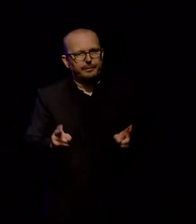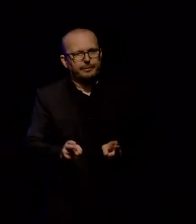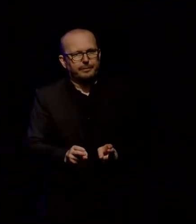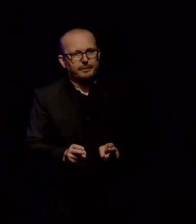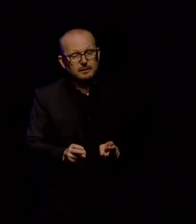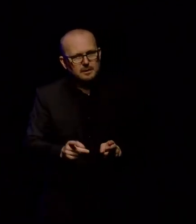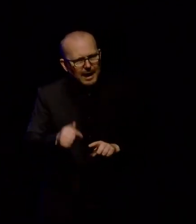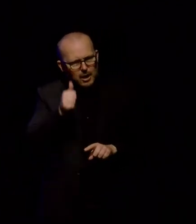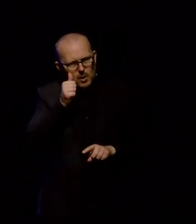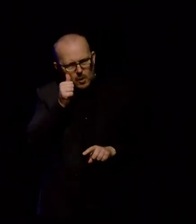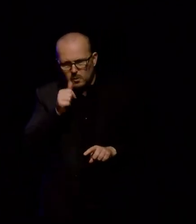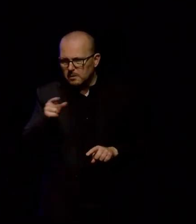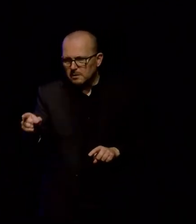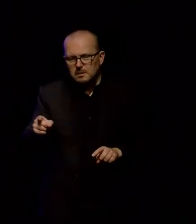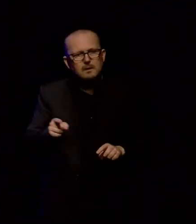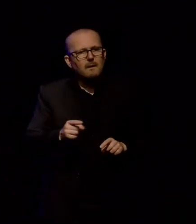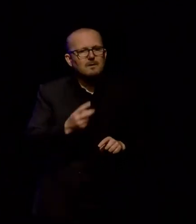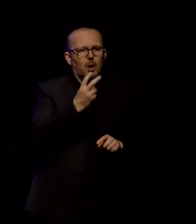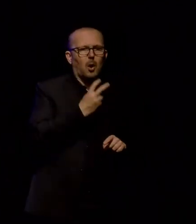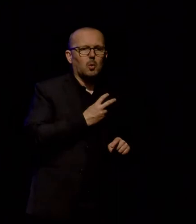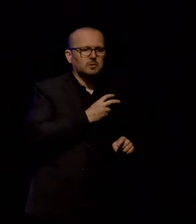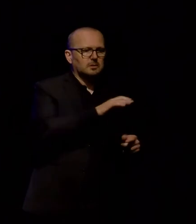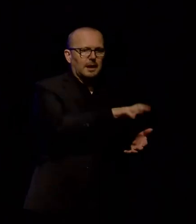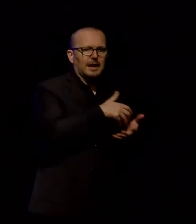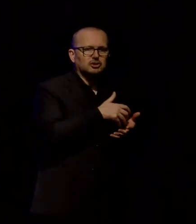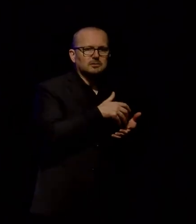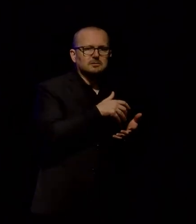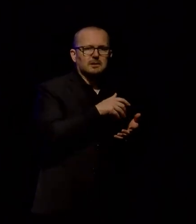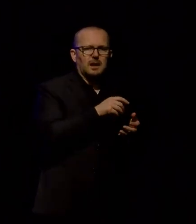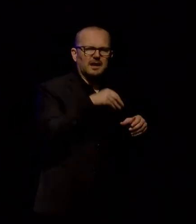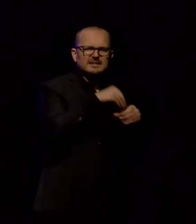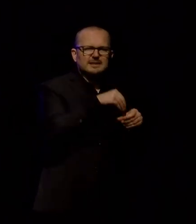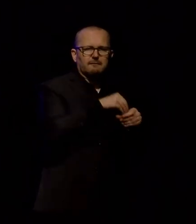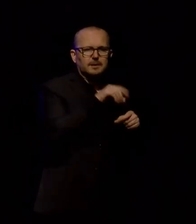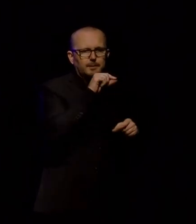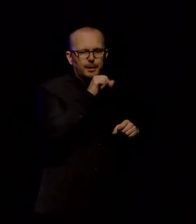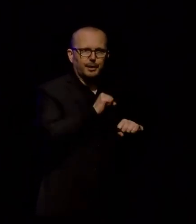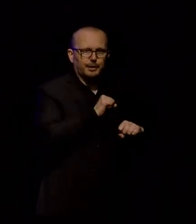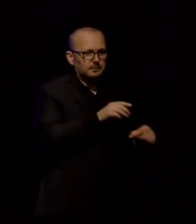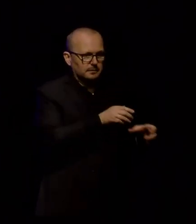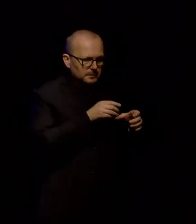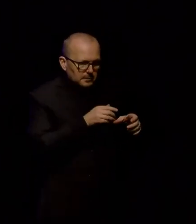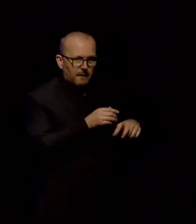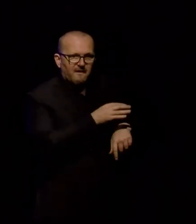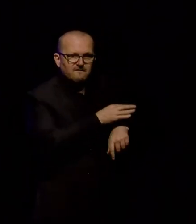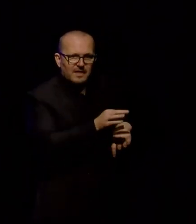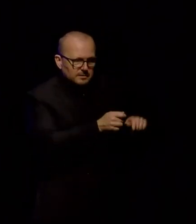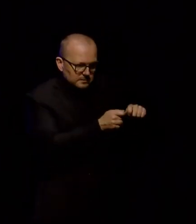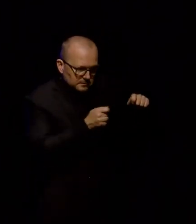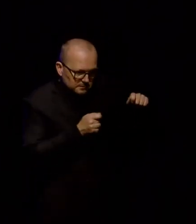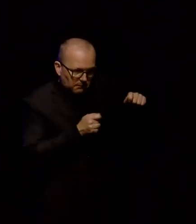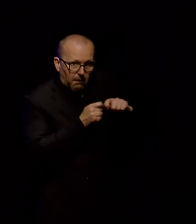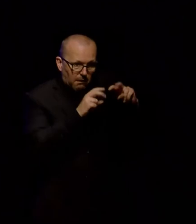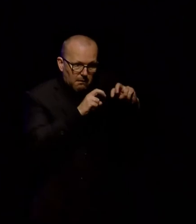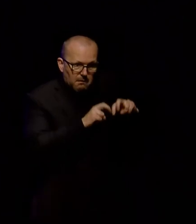of museum specimens called stable isotopes. These isotopes tell us the proportion of fish in the diet of the birds have declined over time,